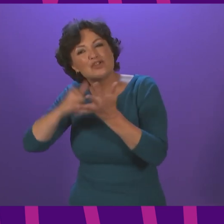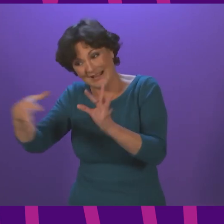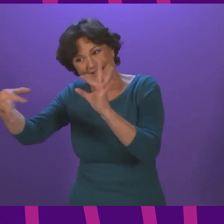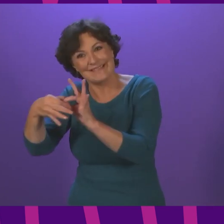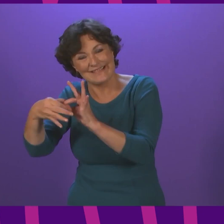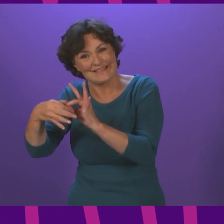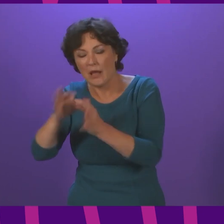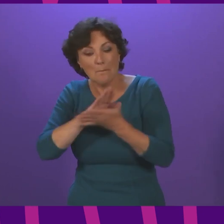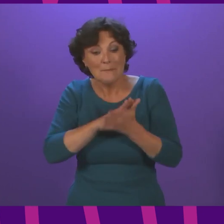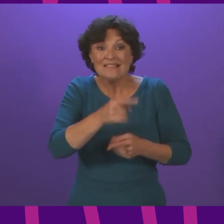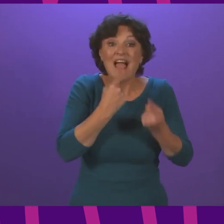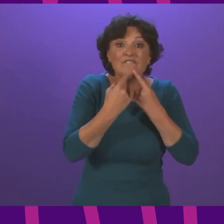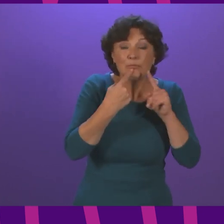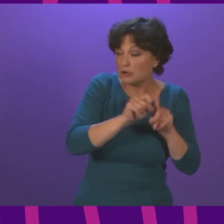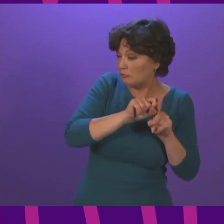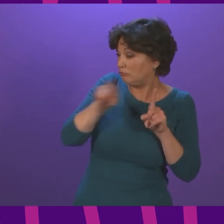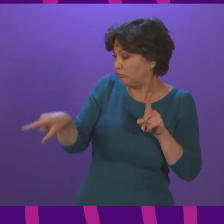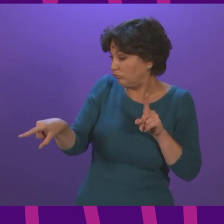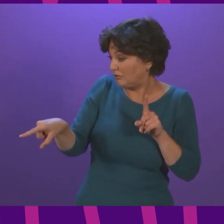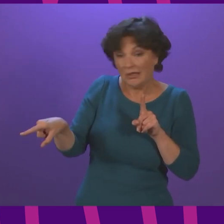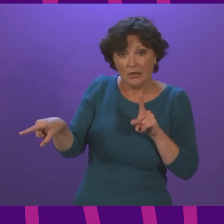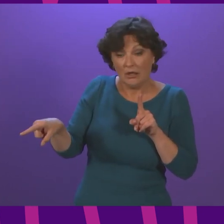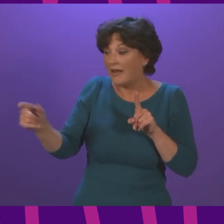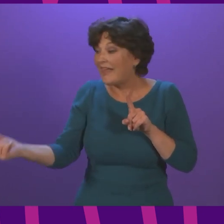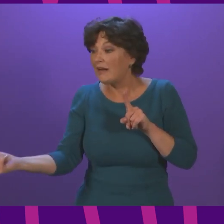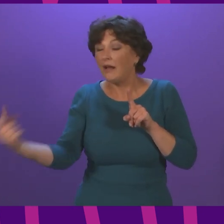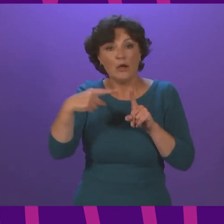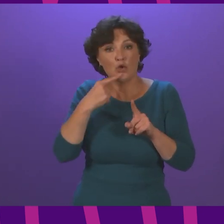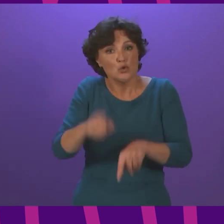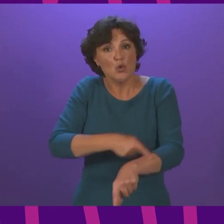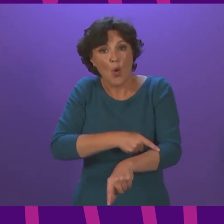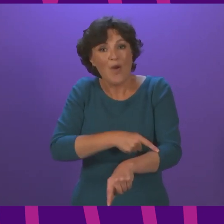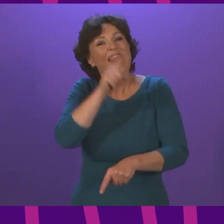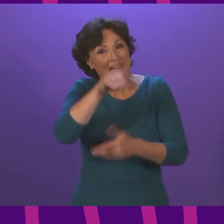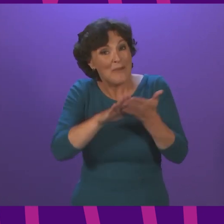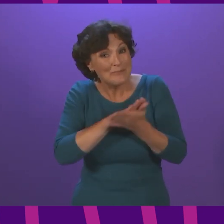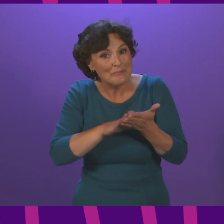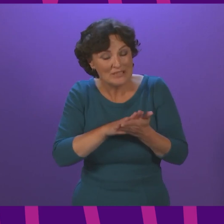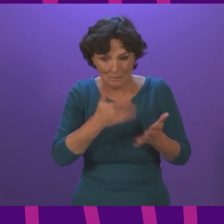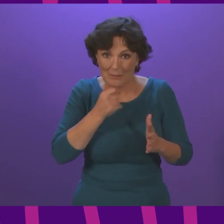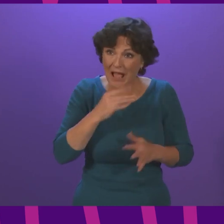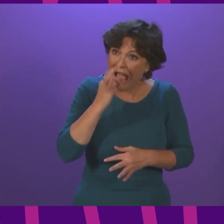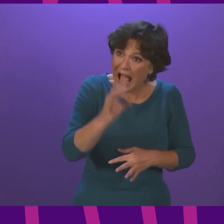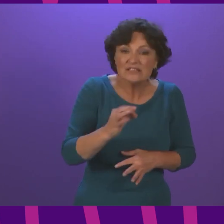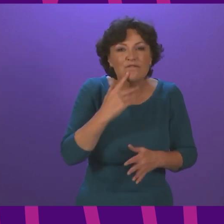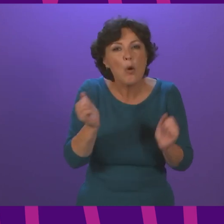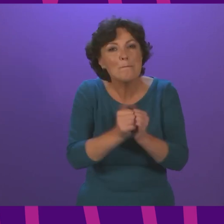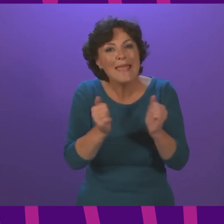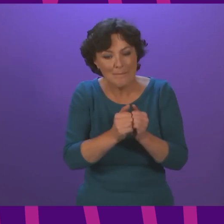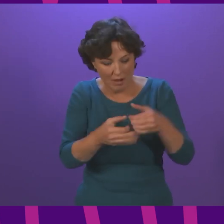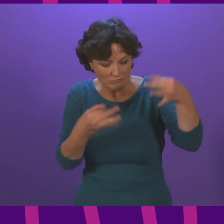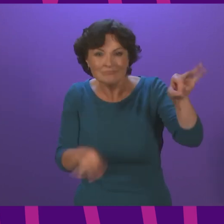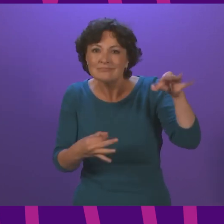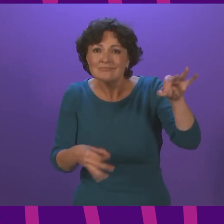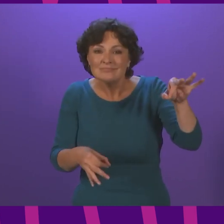from the NHS system to the app. This also, for a period, caused problems for those requesting paper copies of vaccination